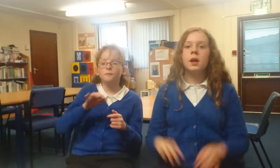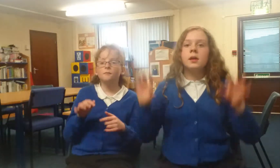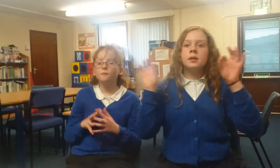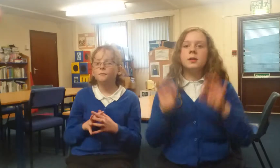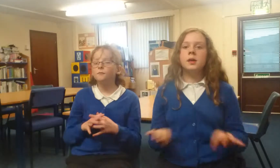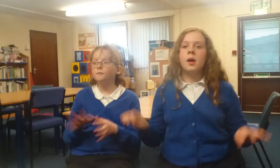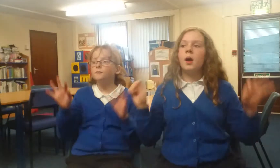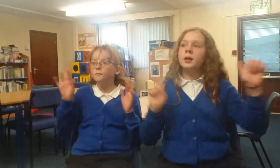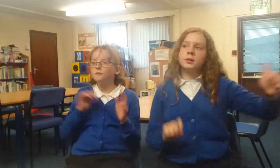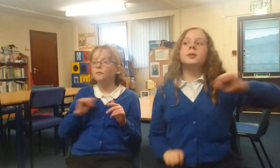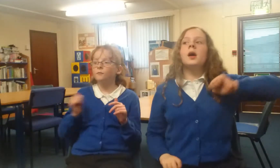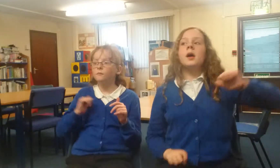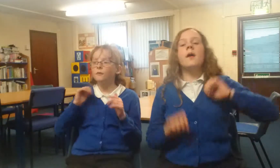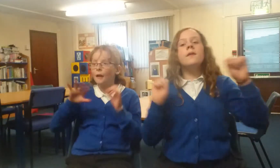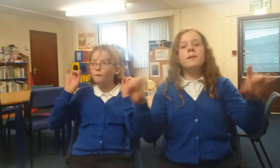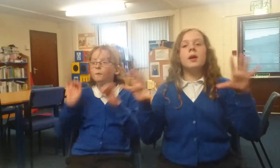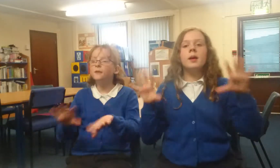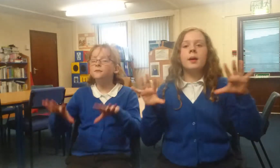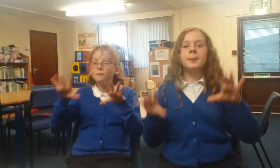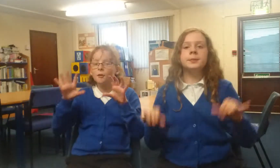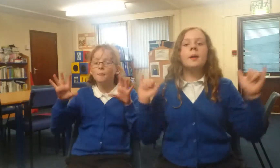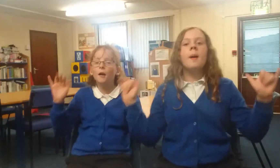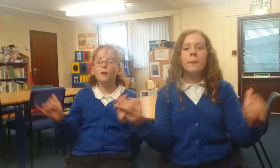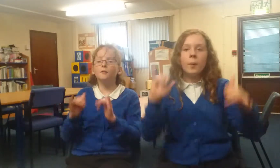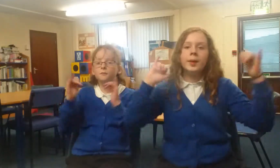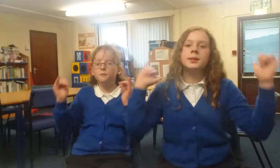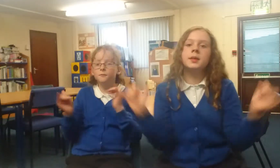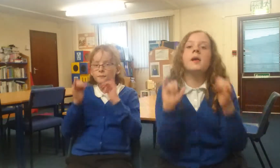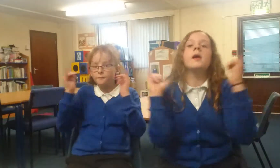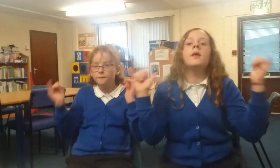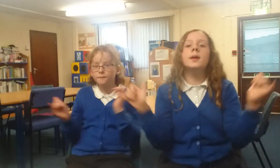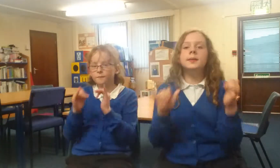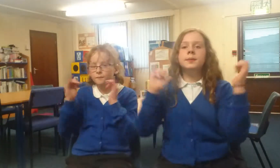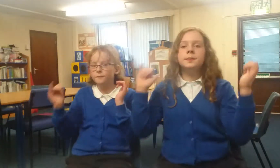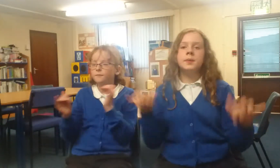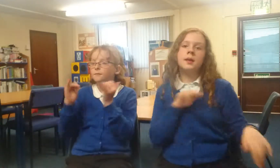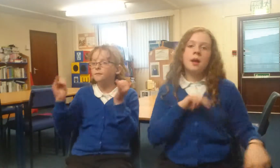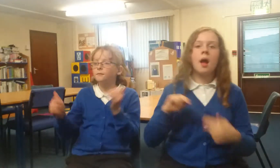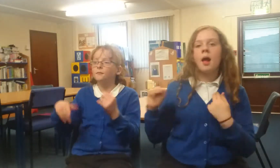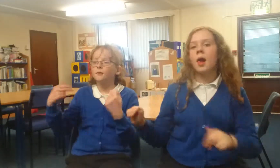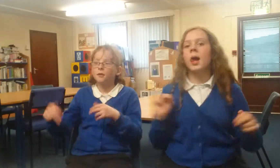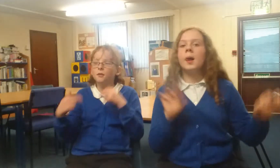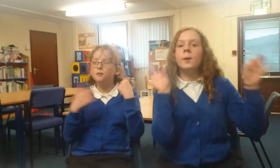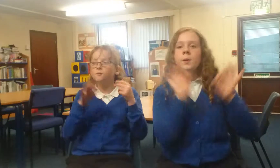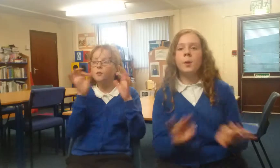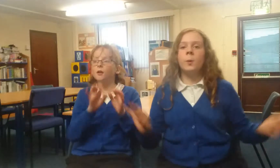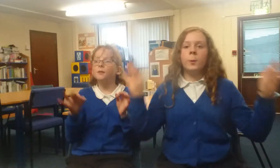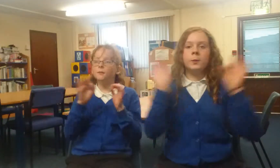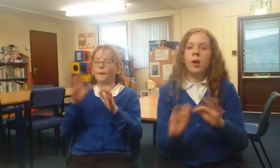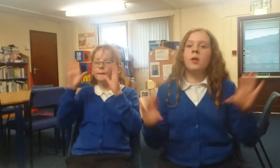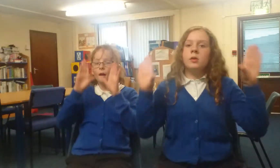We're gonna have a wonderful party And nothing's stop us from dancing